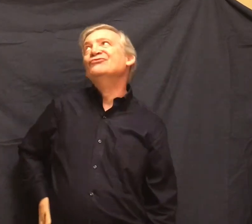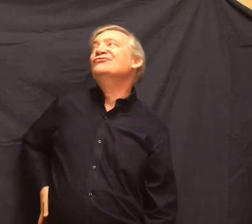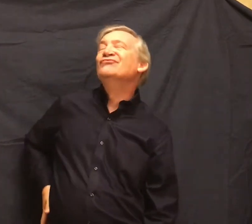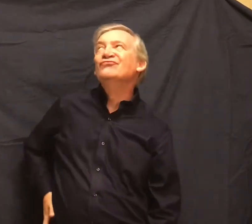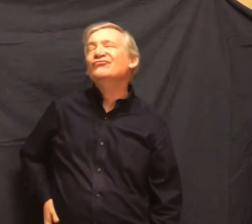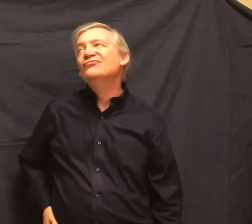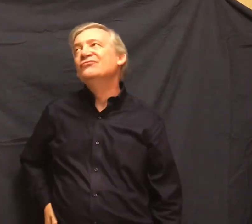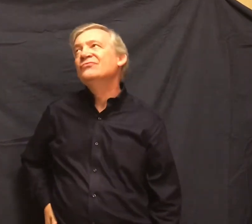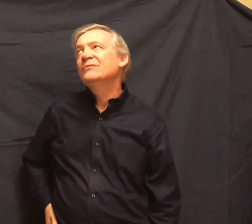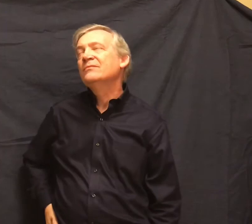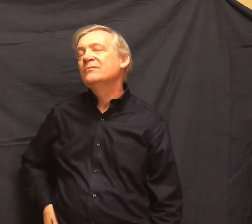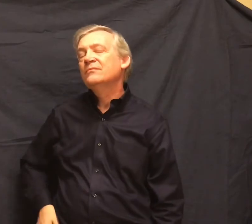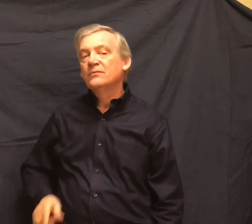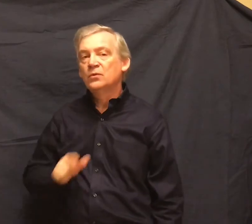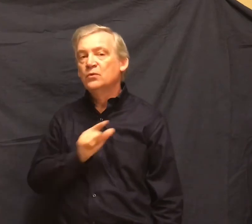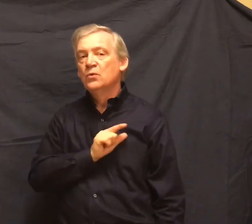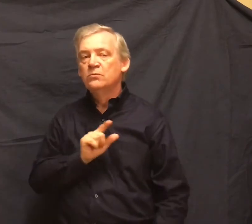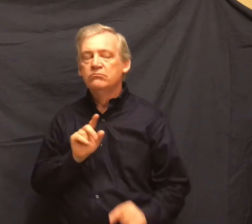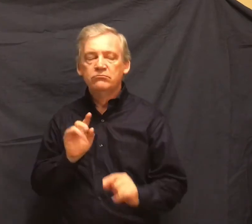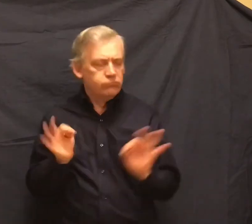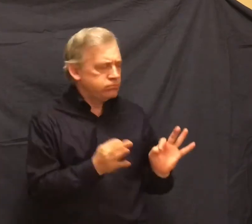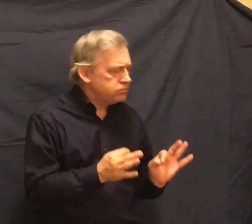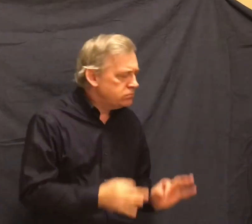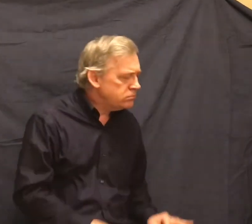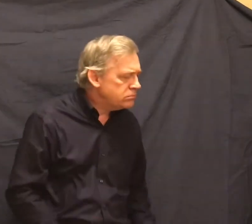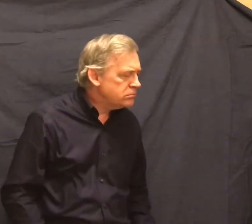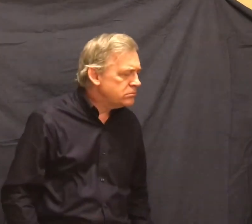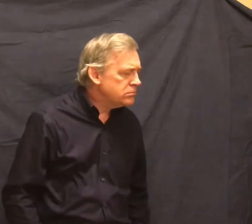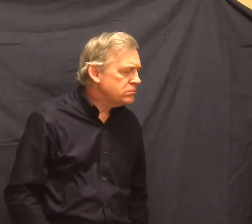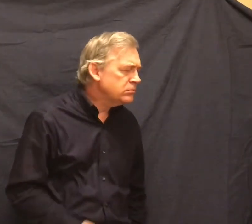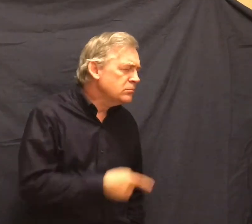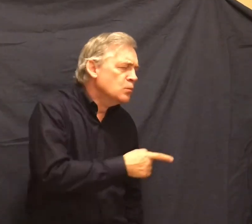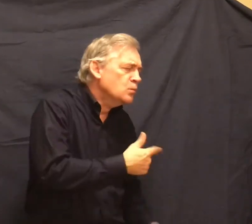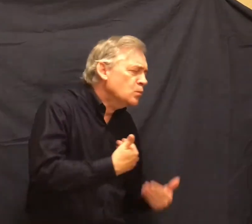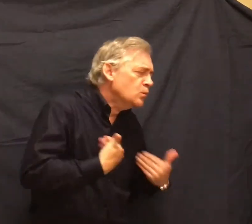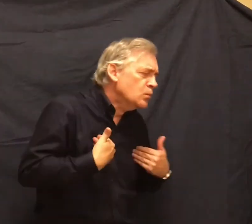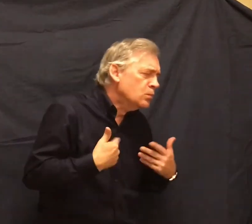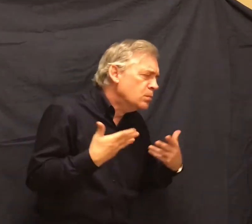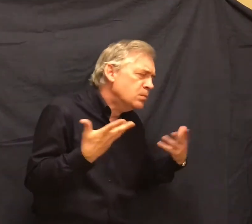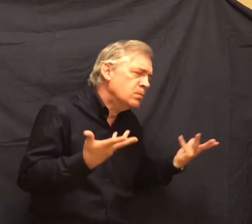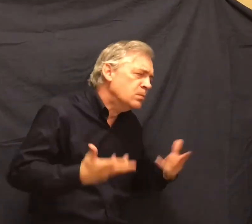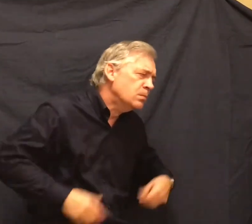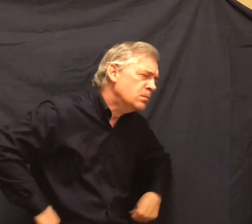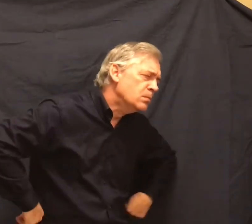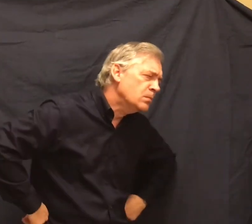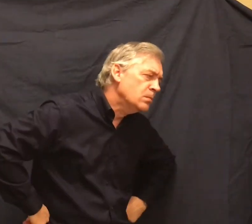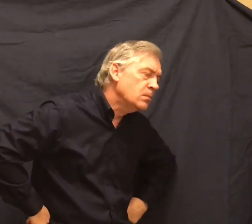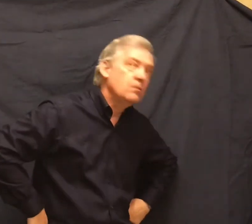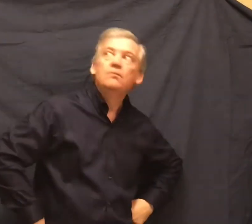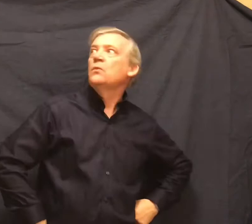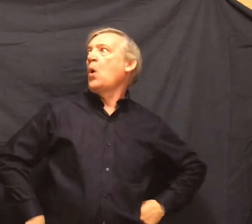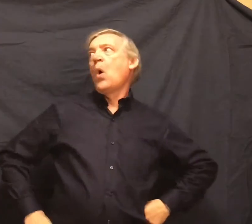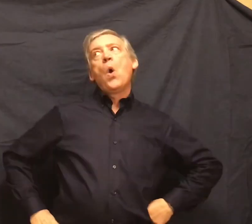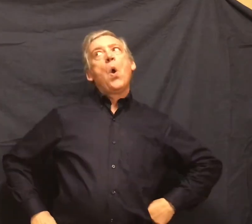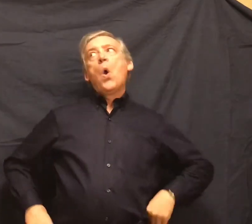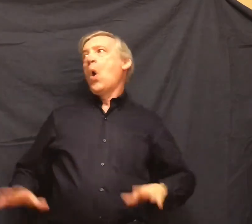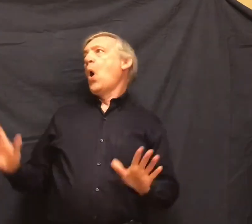George looked sharply at him. What'd you take out of that pocket? Ain't a thing in my pocket, Lenny said